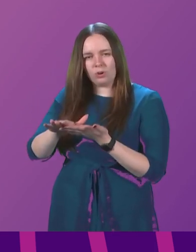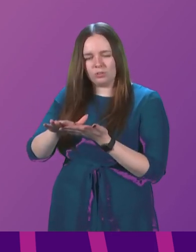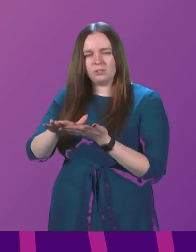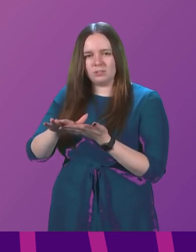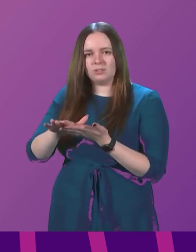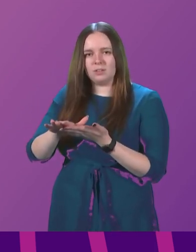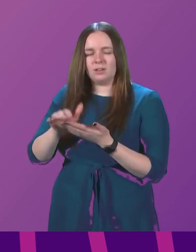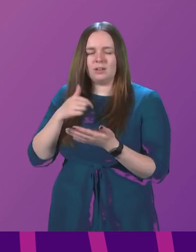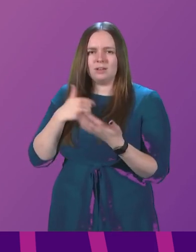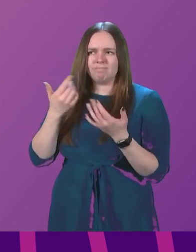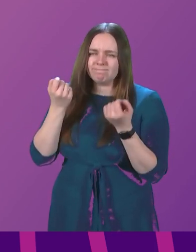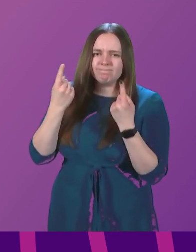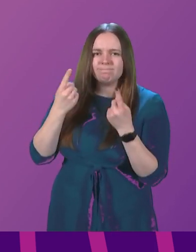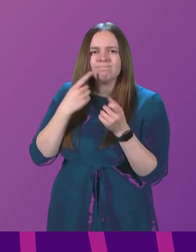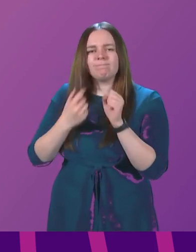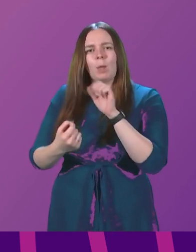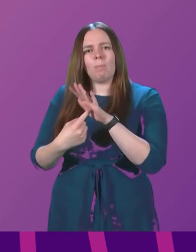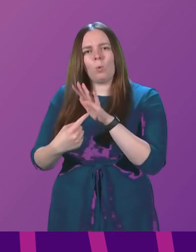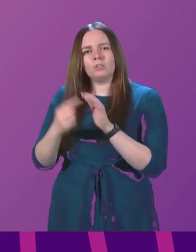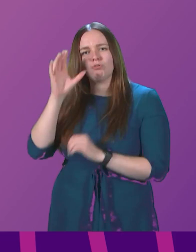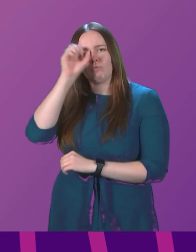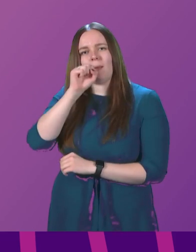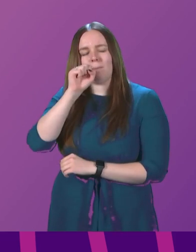so I understood how important it is to remember.